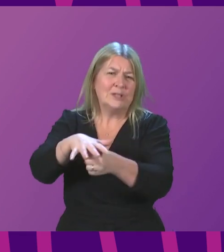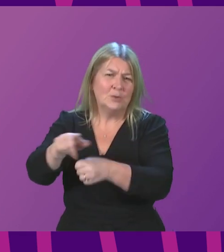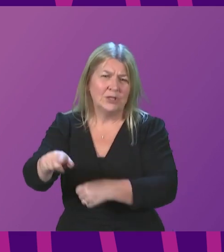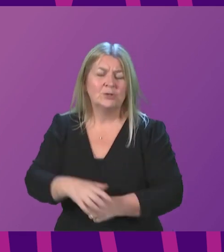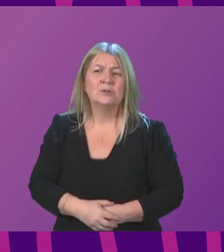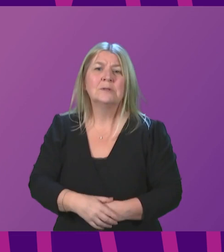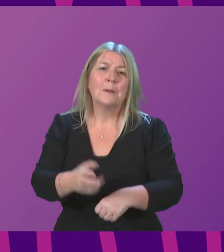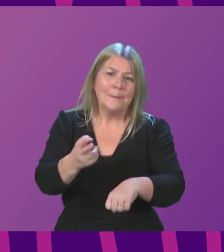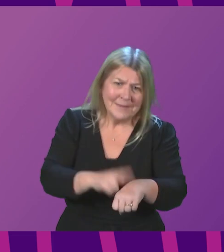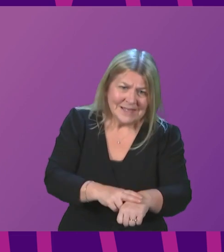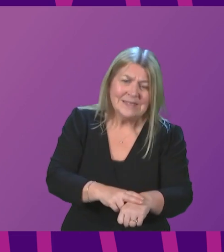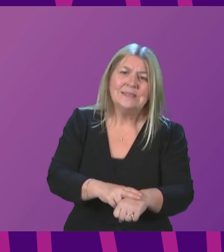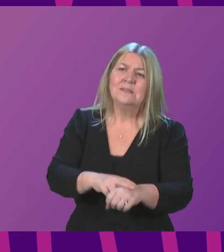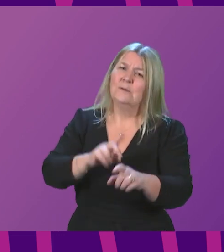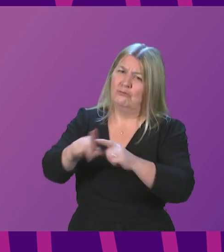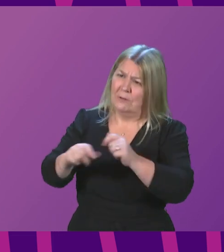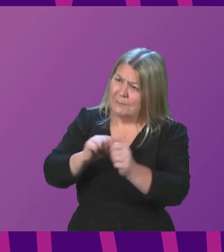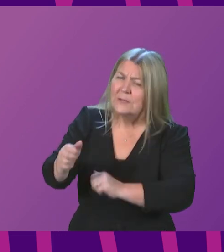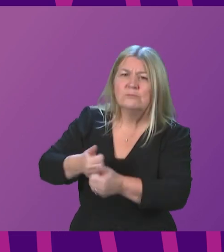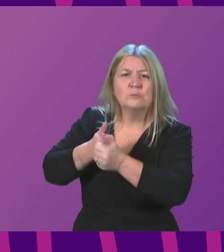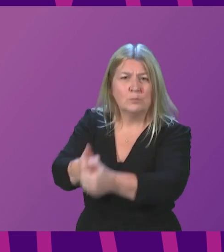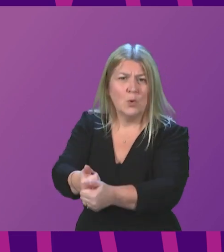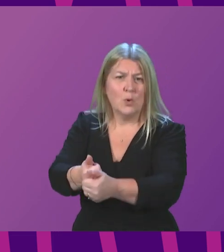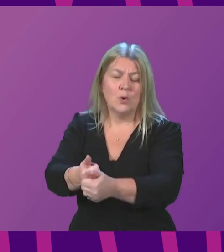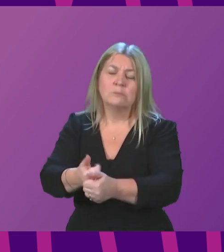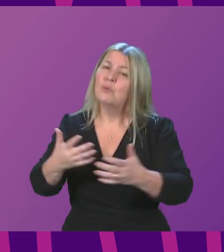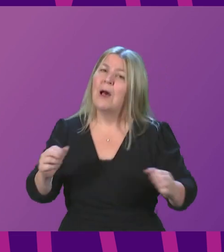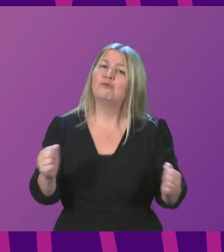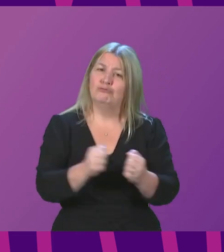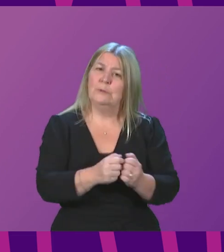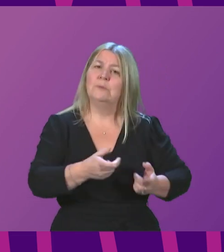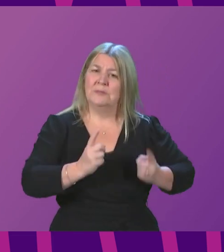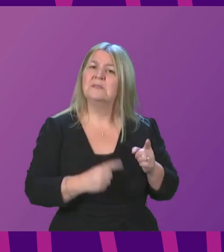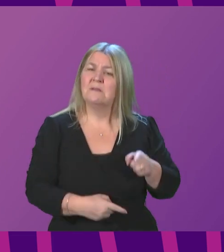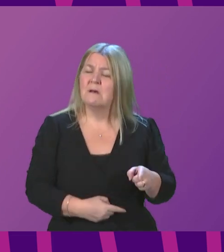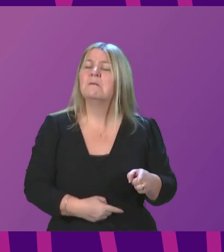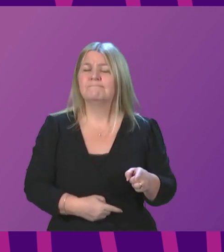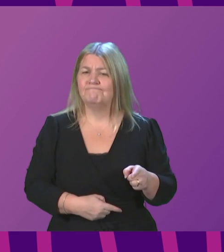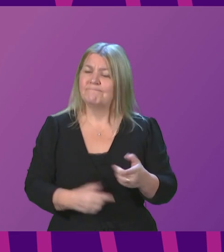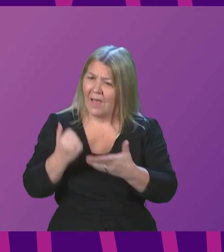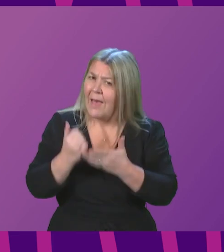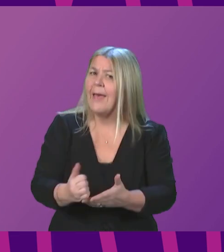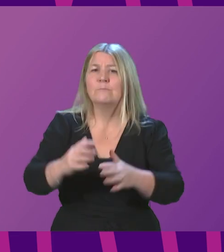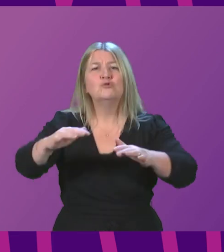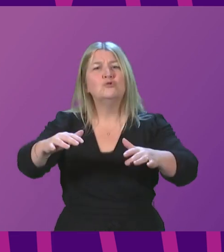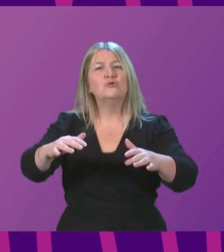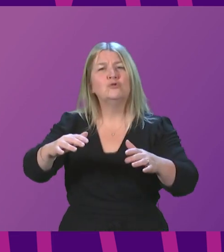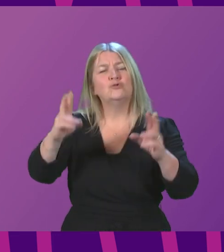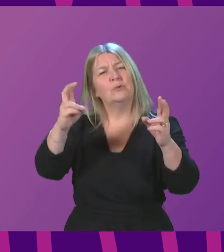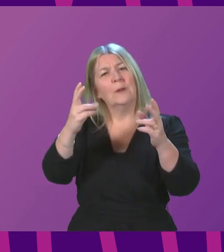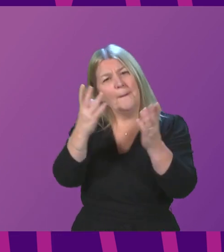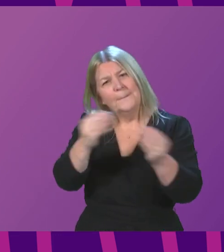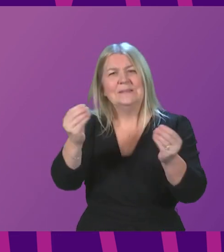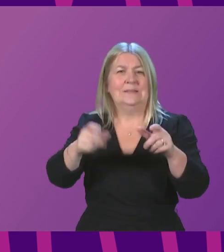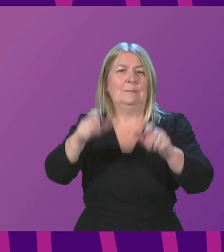do so I would absolutely reiterate Monica Lennon's advice that there is help there the Missing People Charity